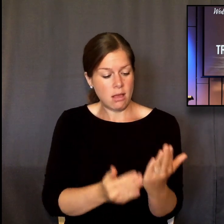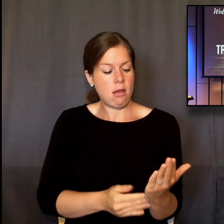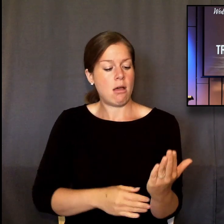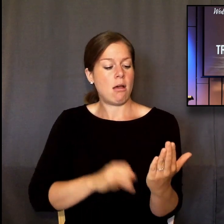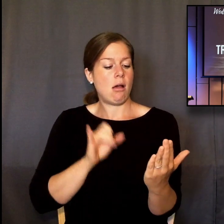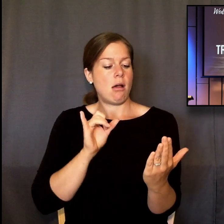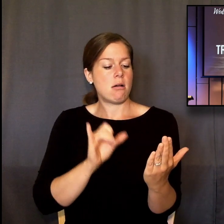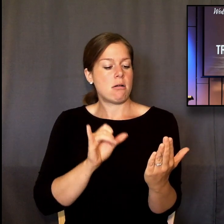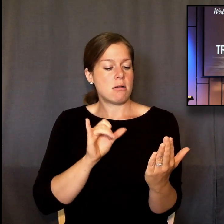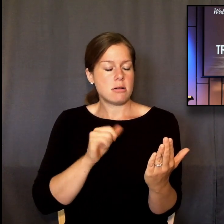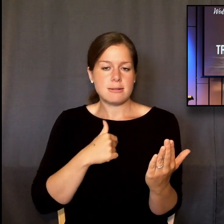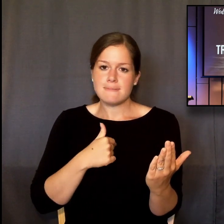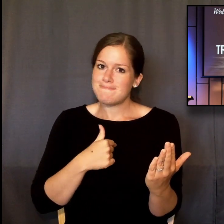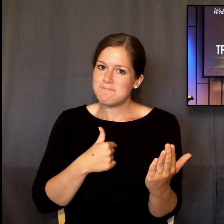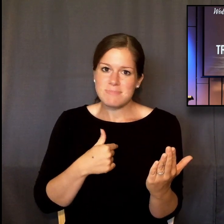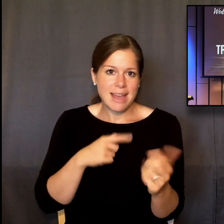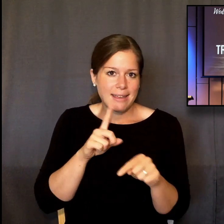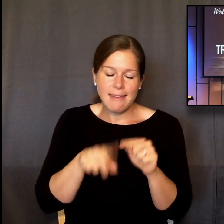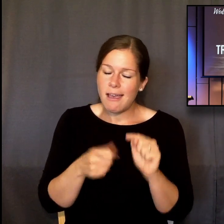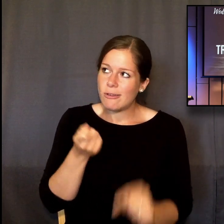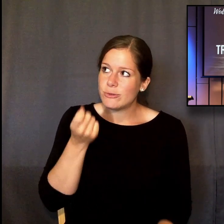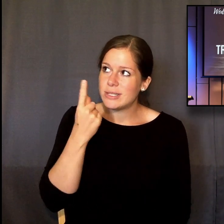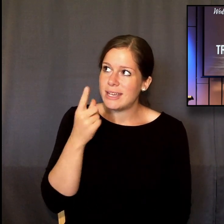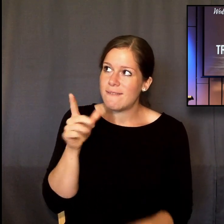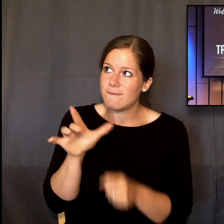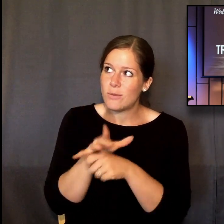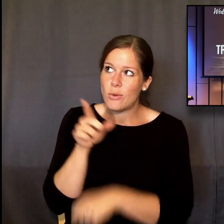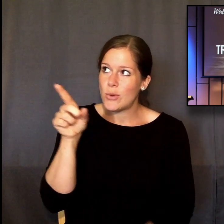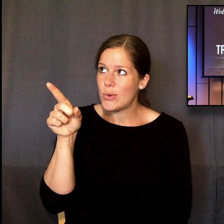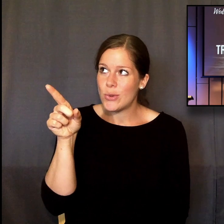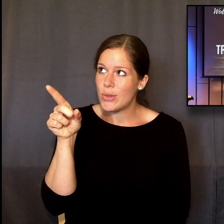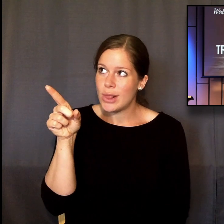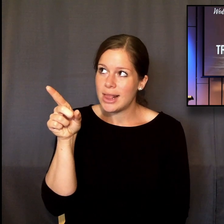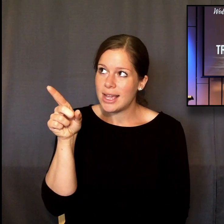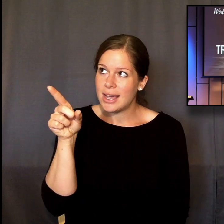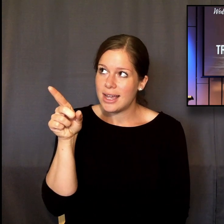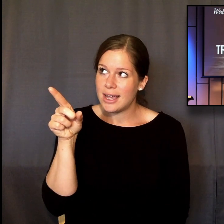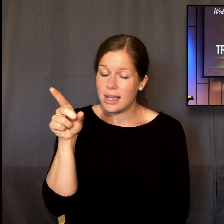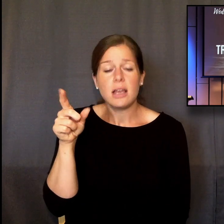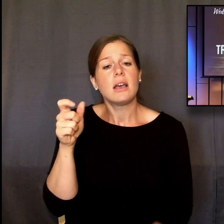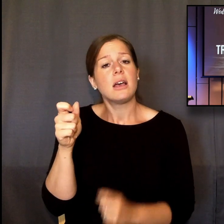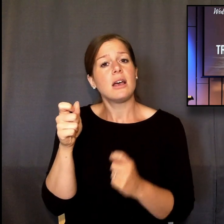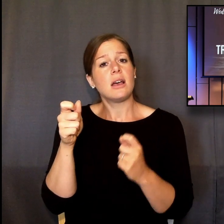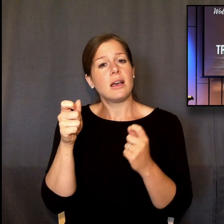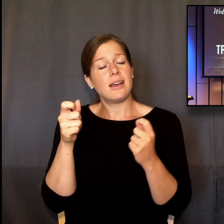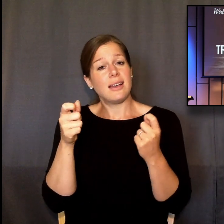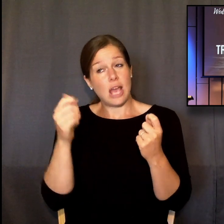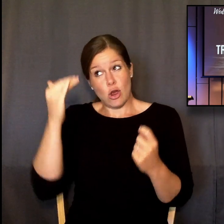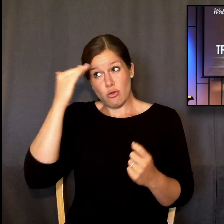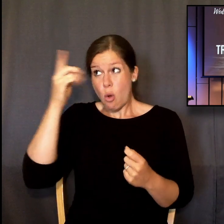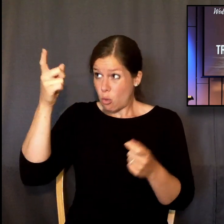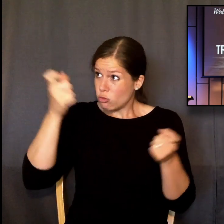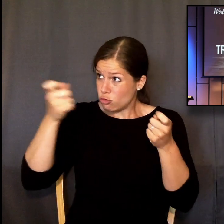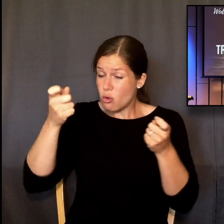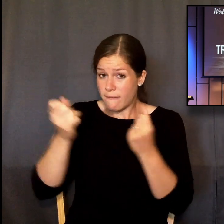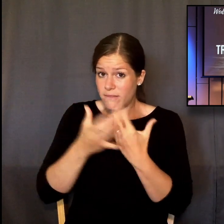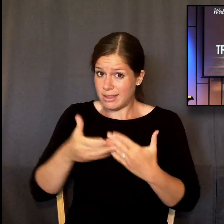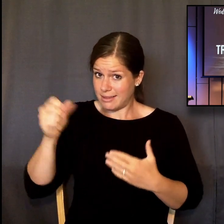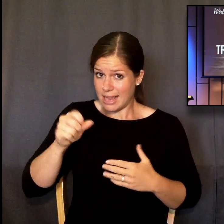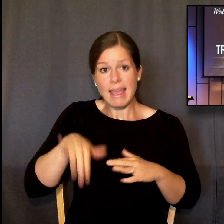what the Bible says about God's control of the universe is absolutely clear. The issue is, how do we understand it? And how